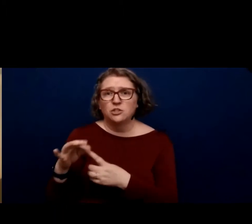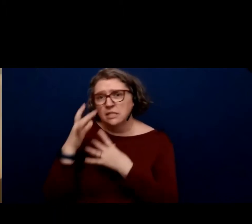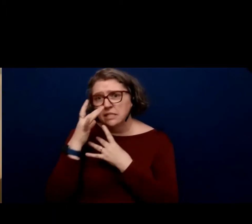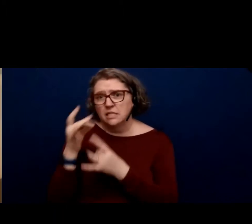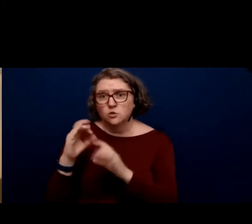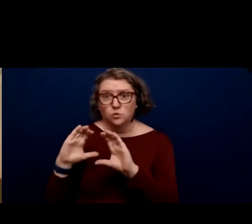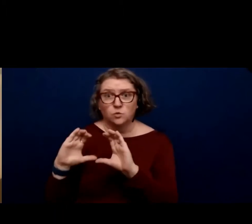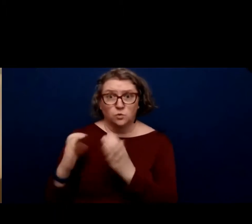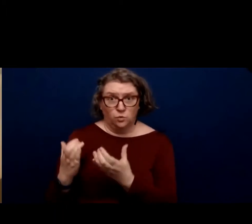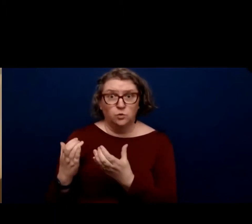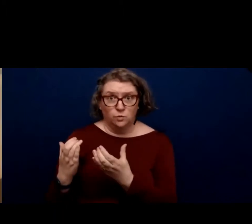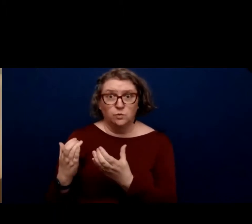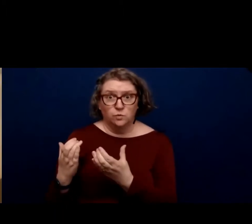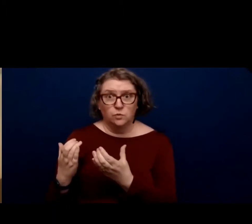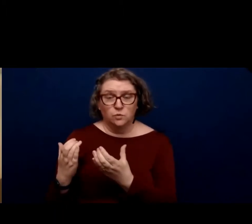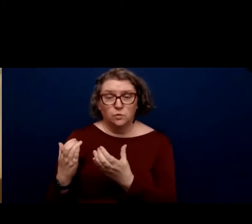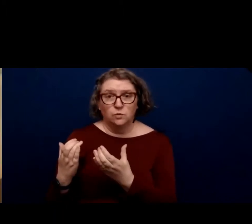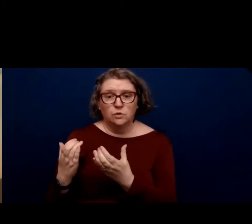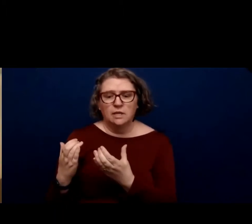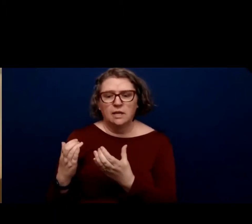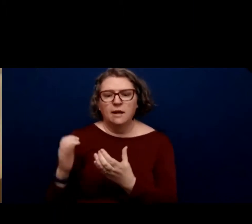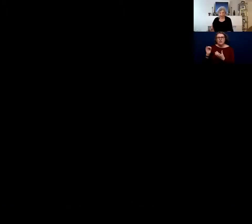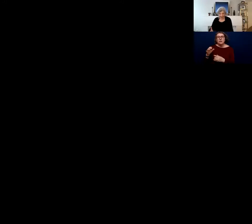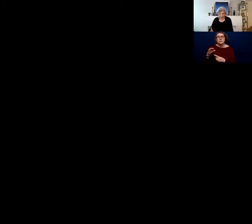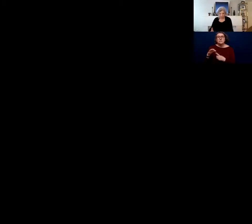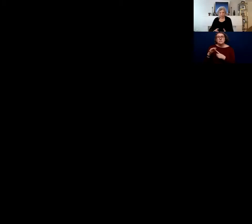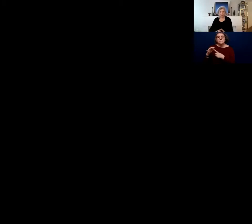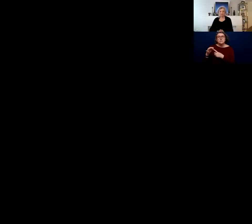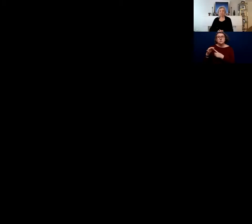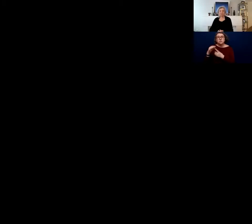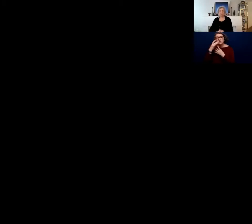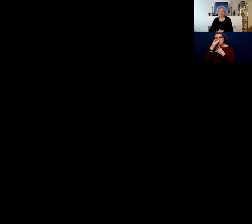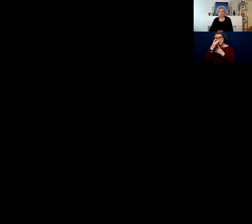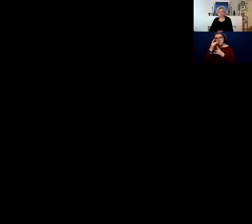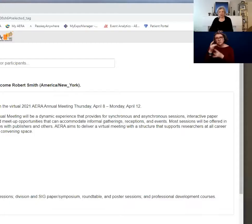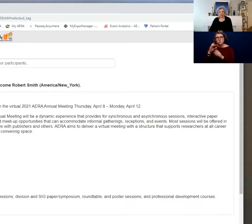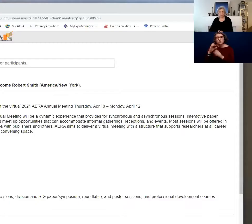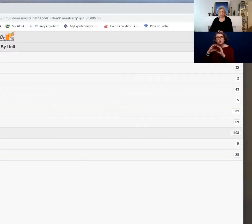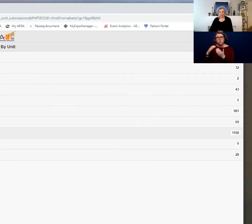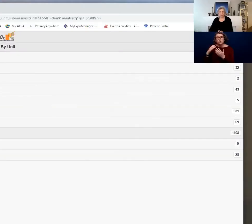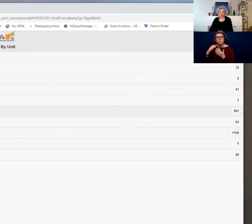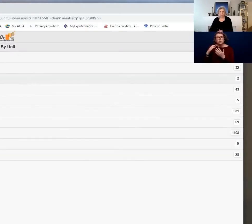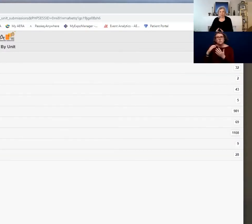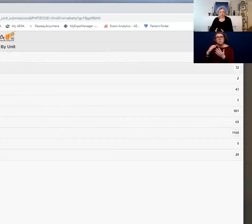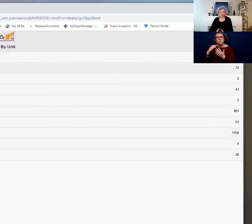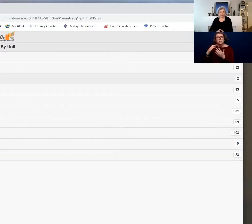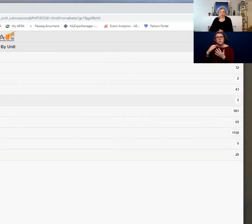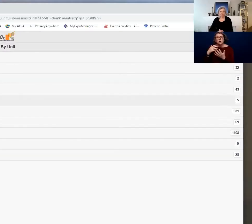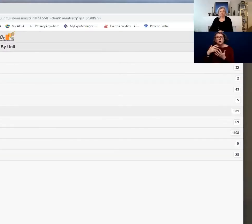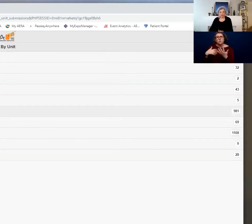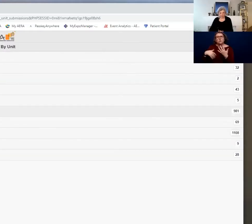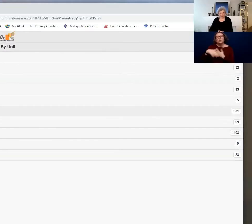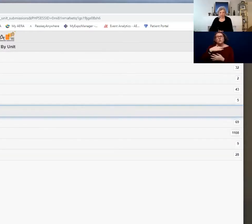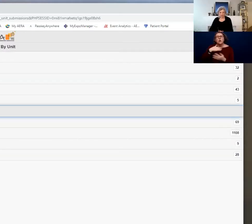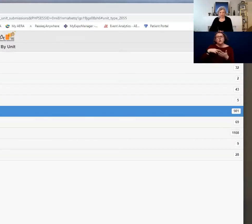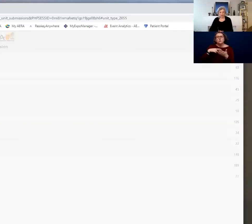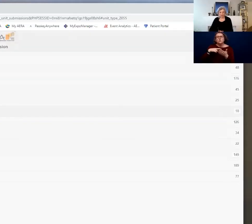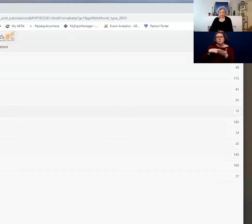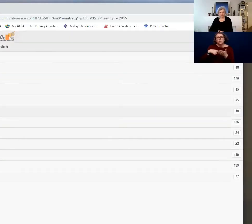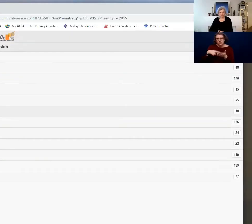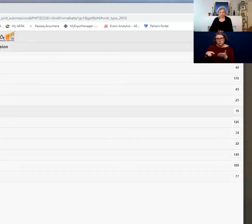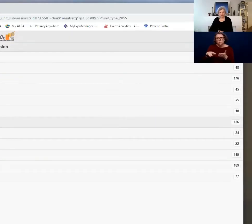around research arenas?